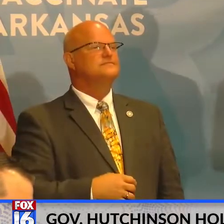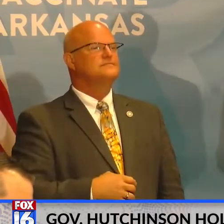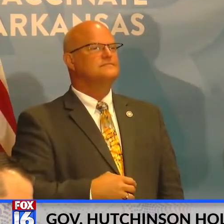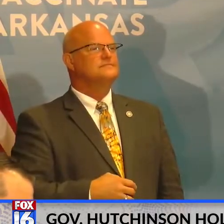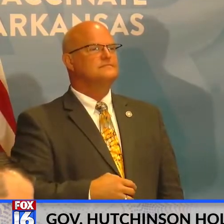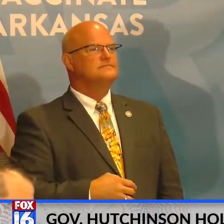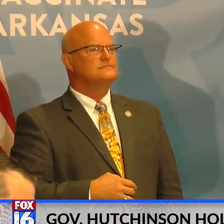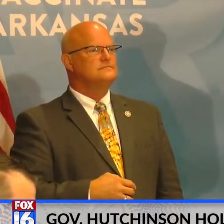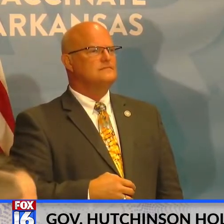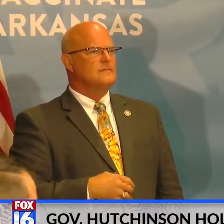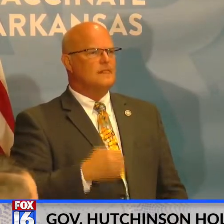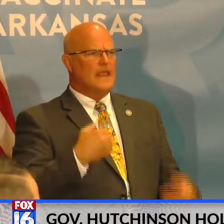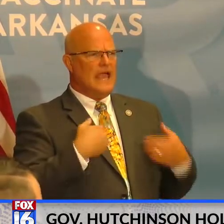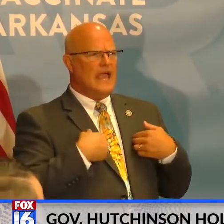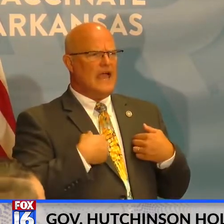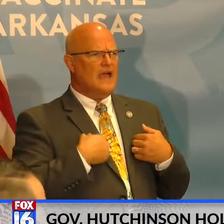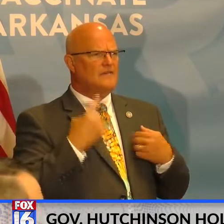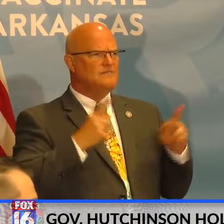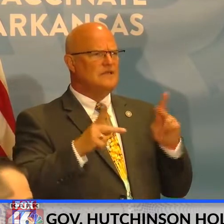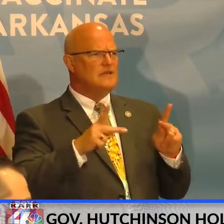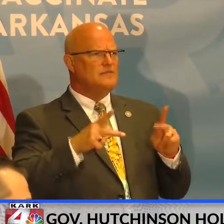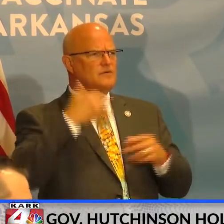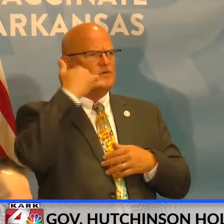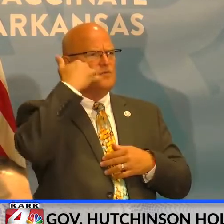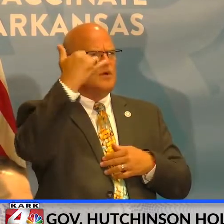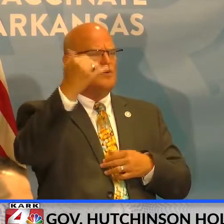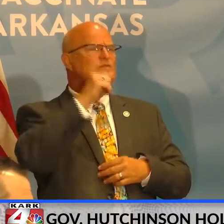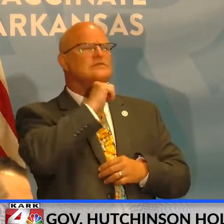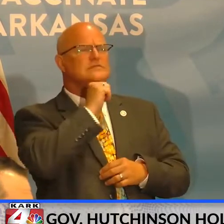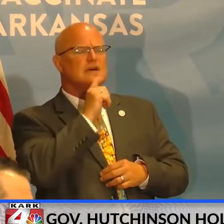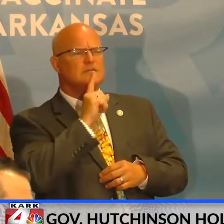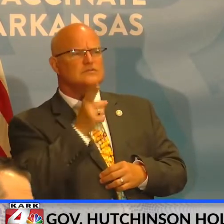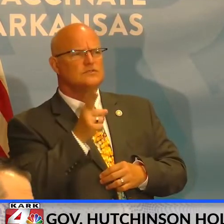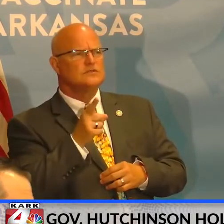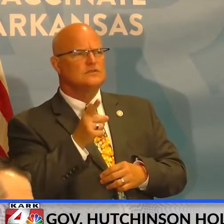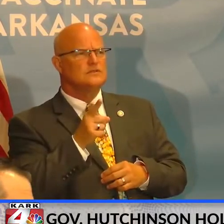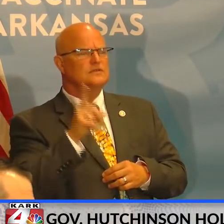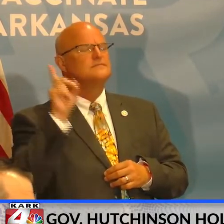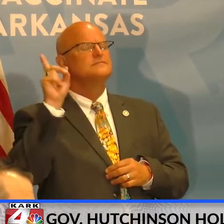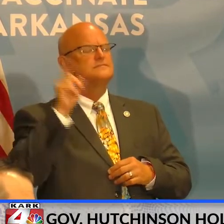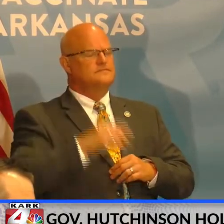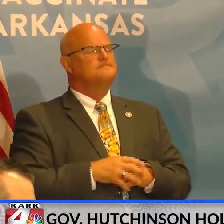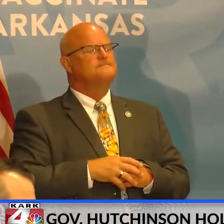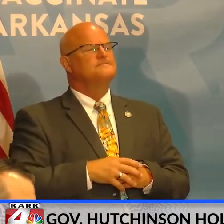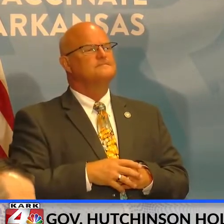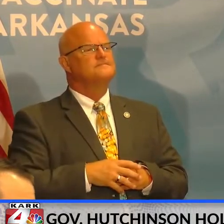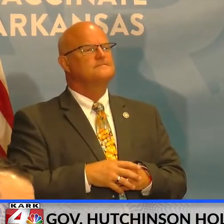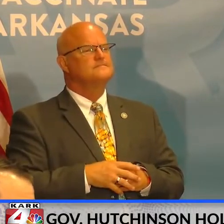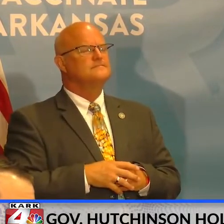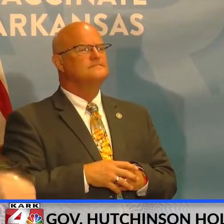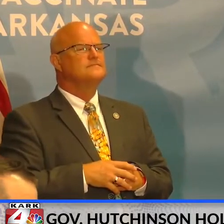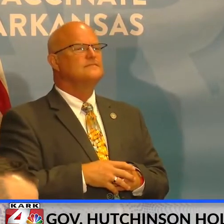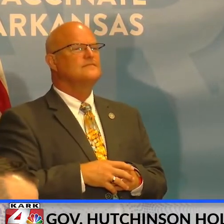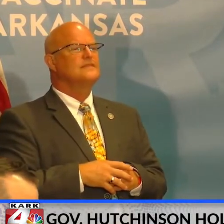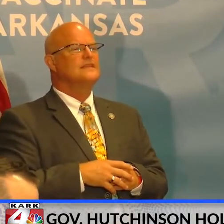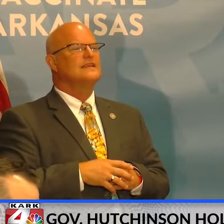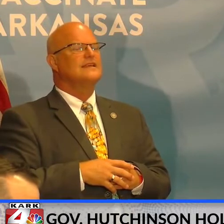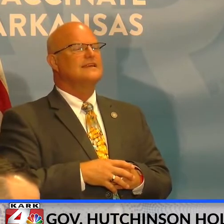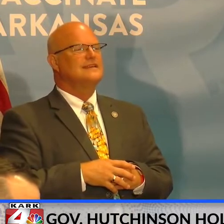And I don't know whether we have anybody remotely today or not. Good afternoon, Governor. Good afternoon.